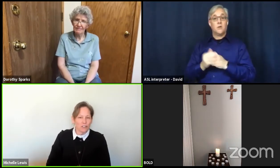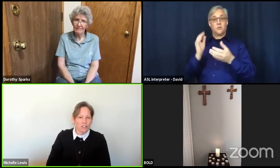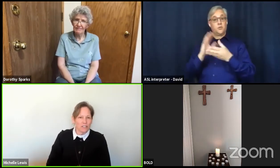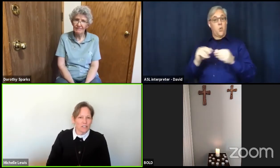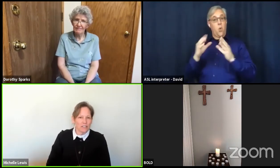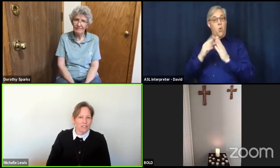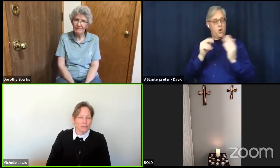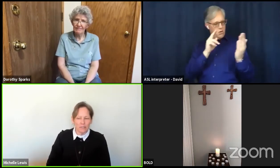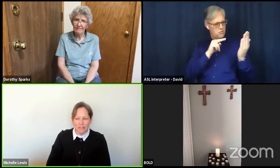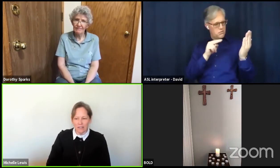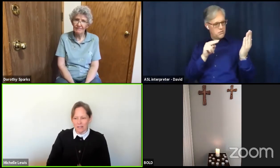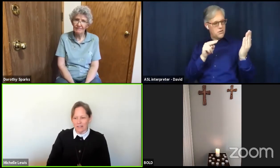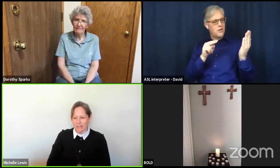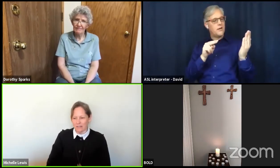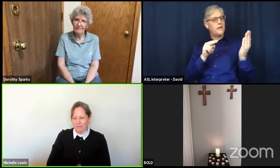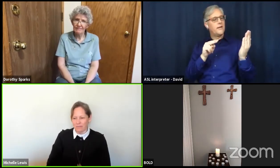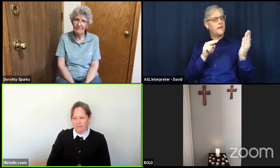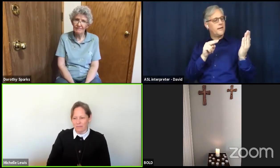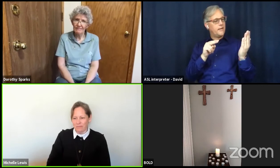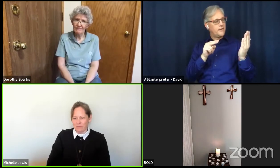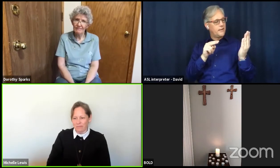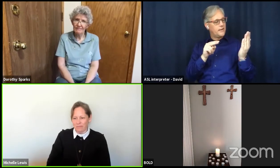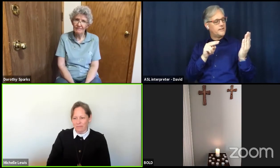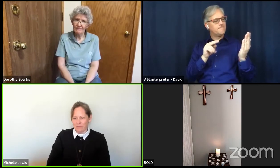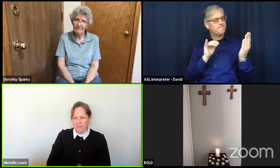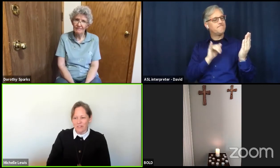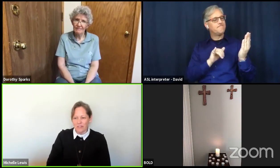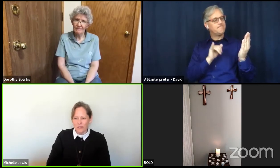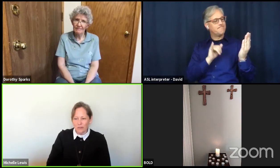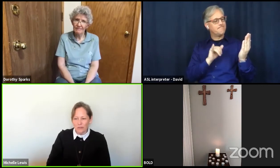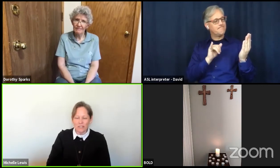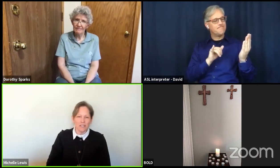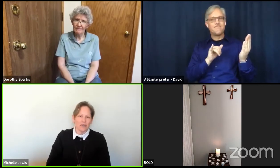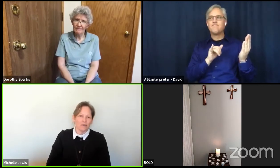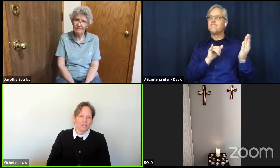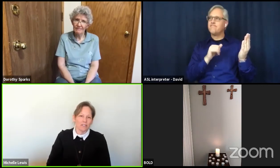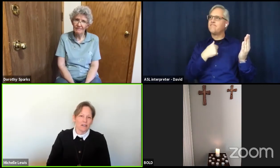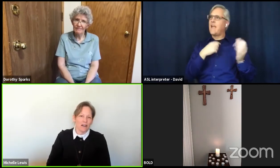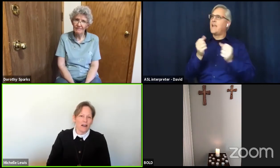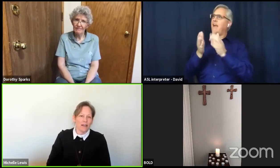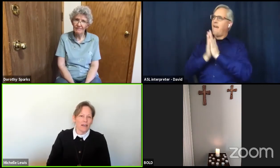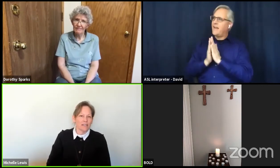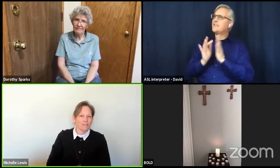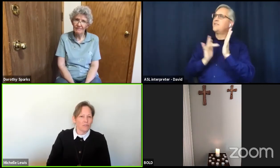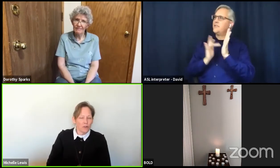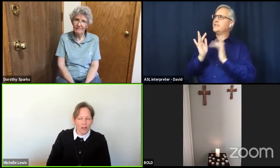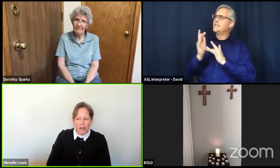to lead us, to use the gifts that God has for us.